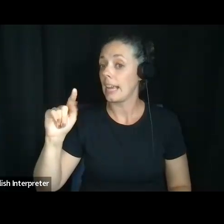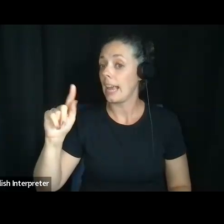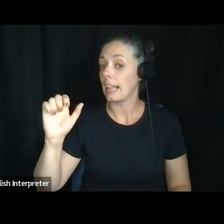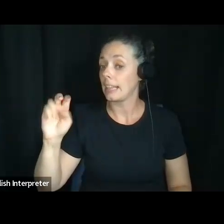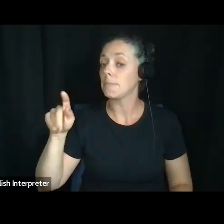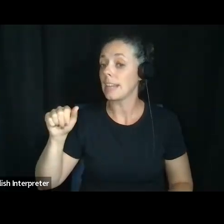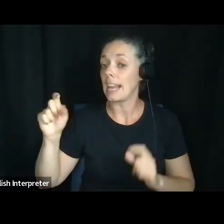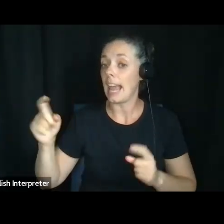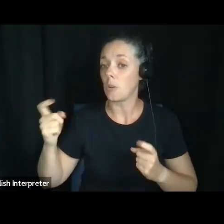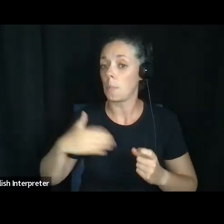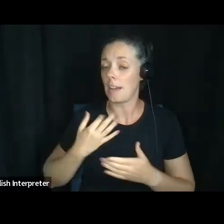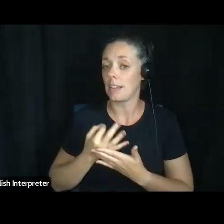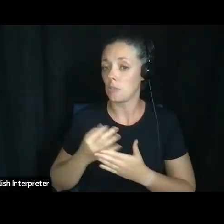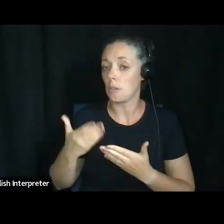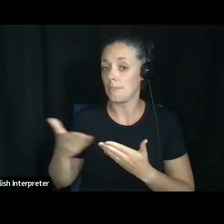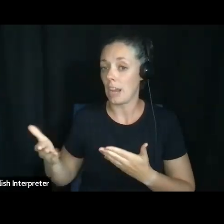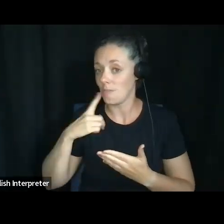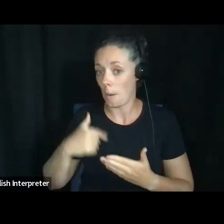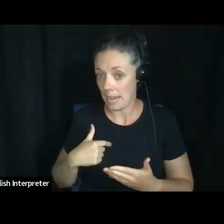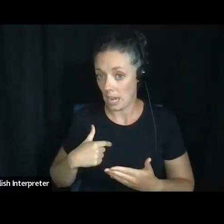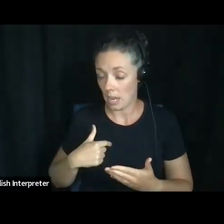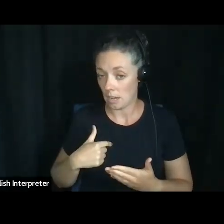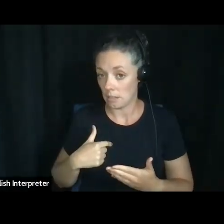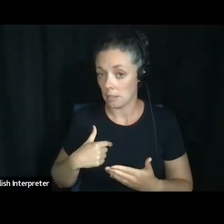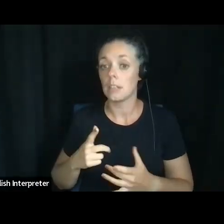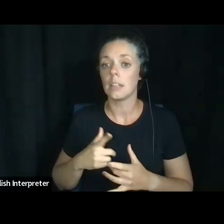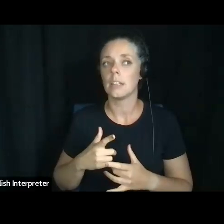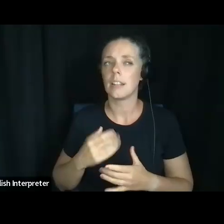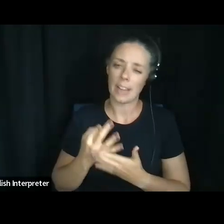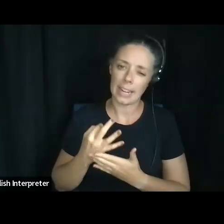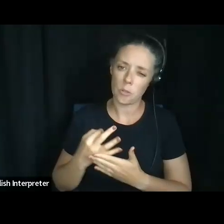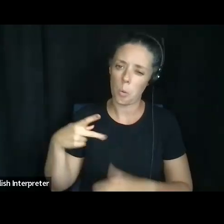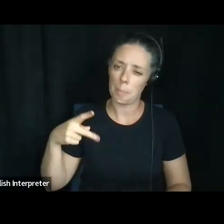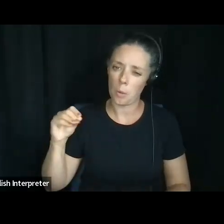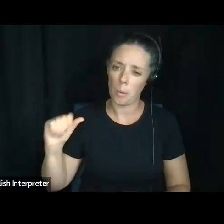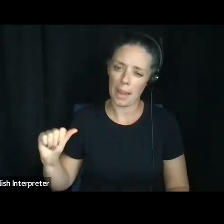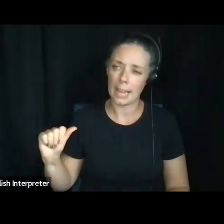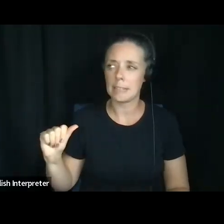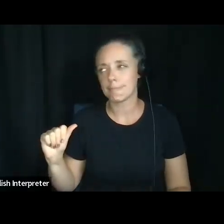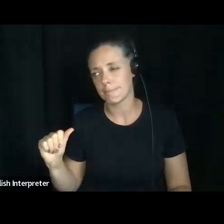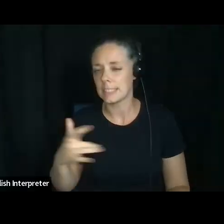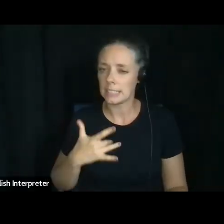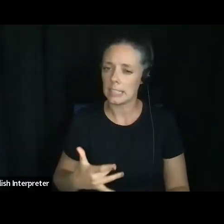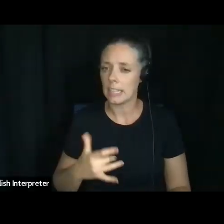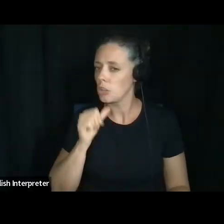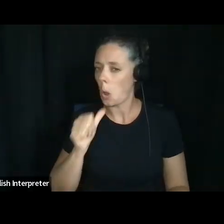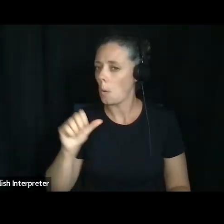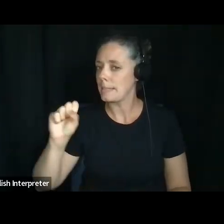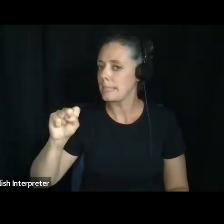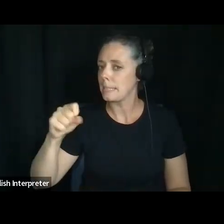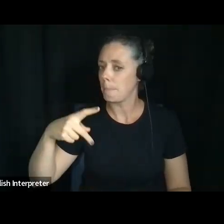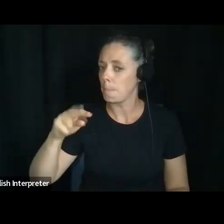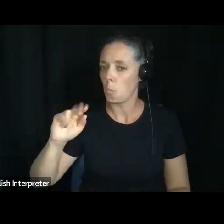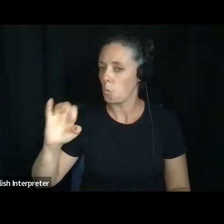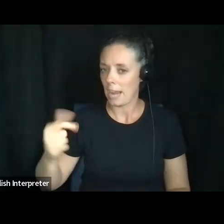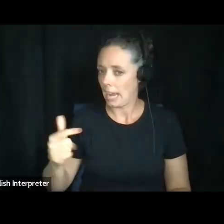for me and, um, financial powers of attorney usually don't are not springing. Usually as soon as I sign